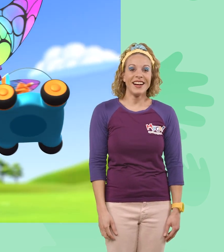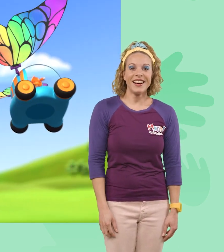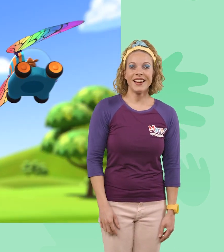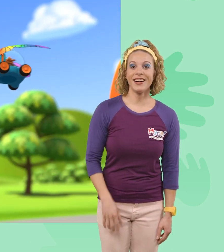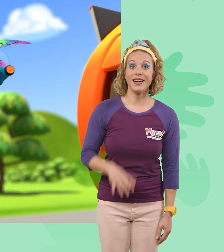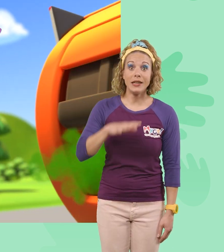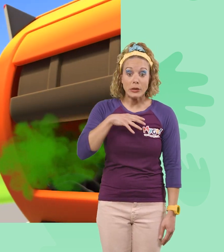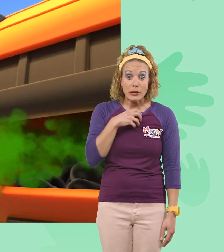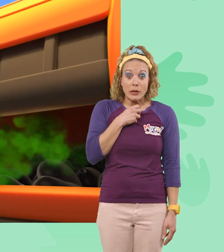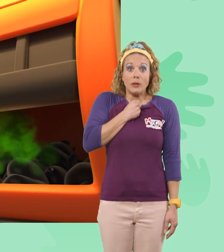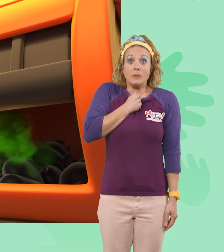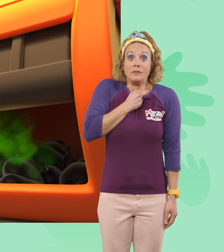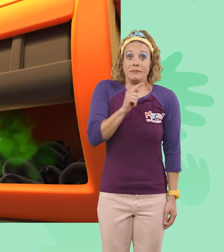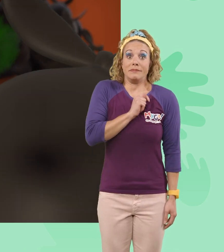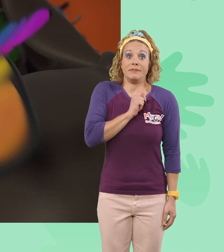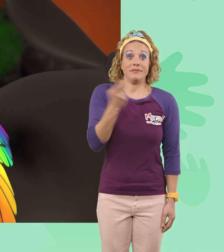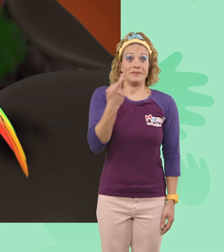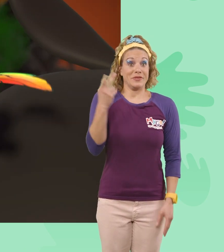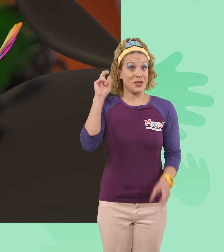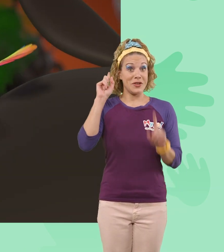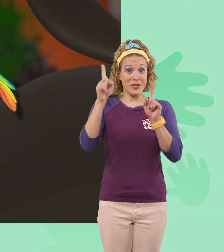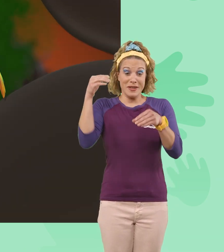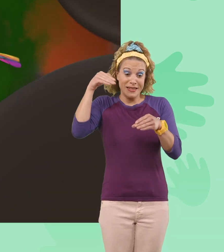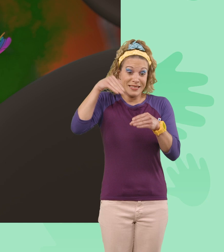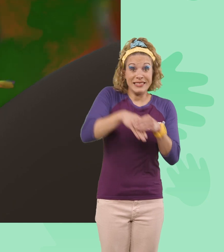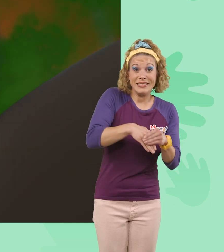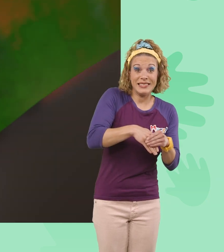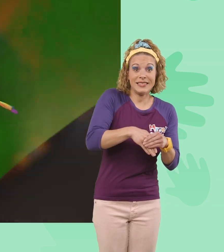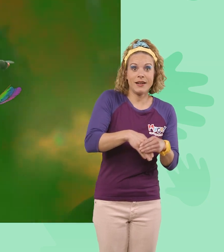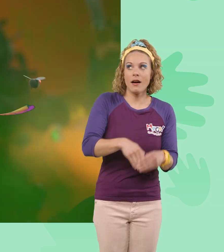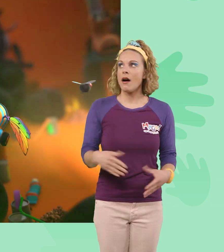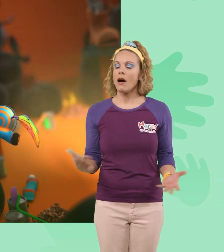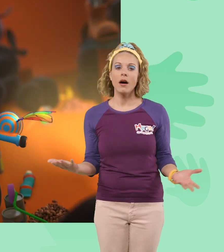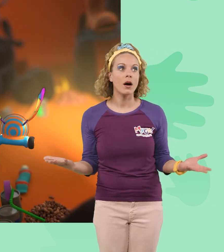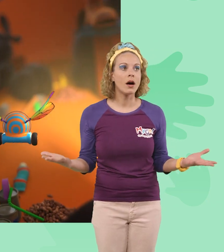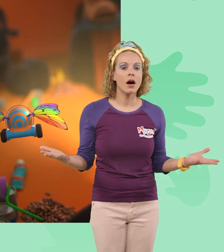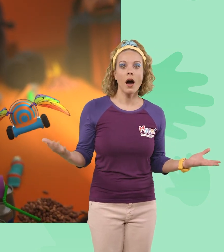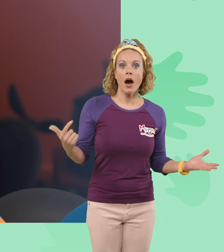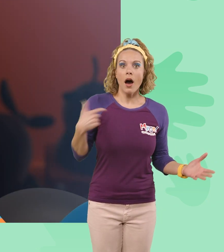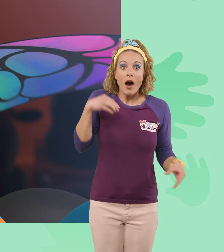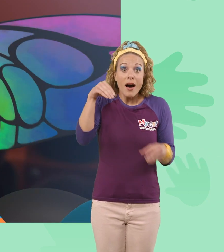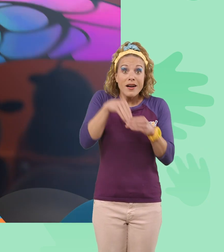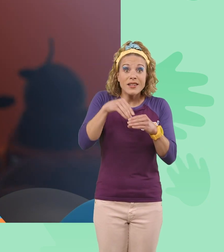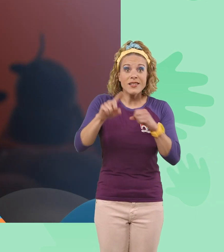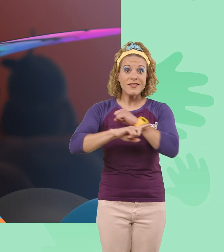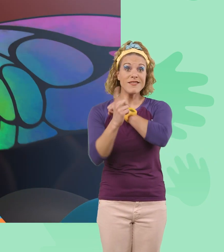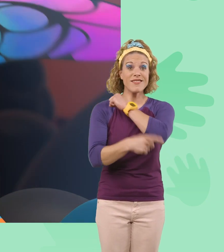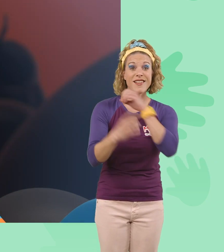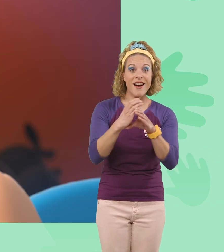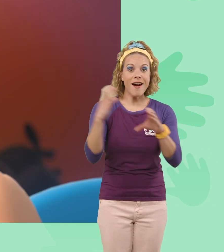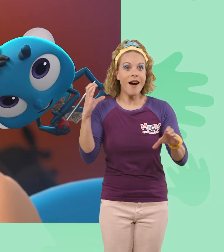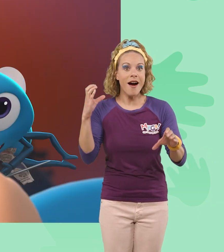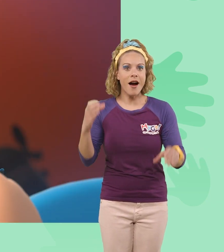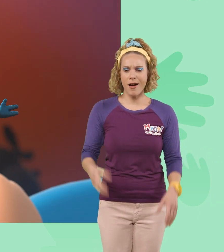Hold your breath, Tabs! We're going in! I'm in the garbage truck! Welcome!